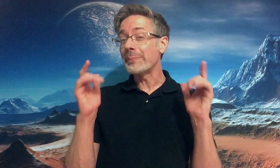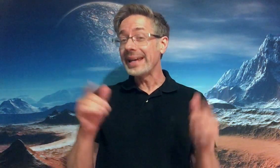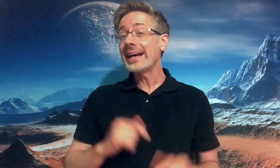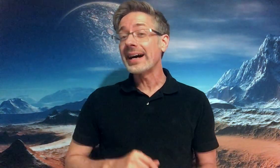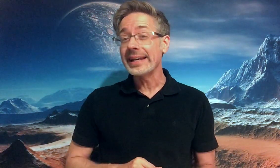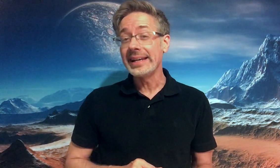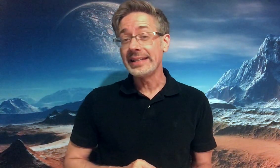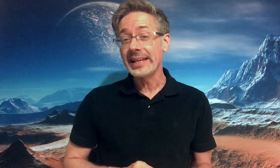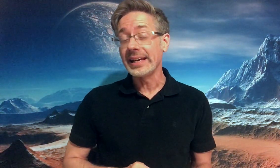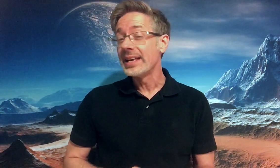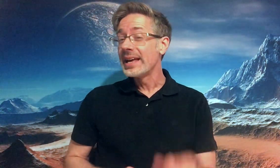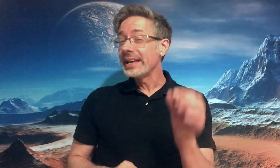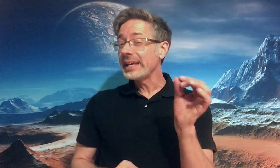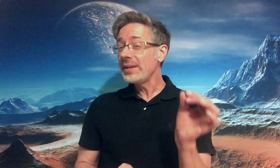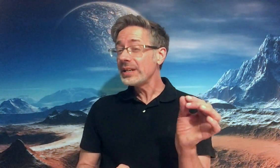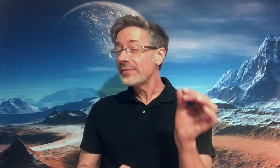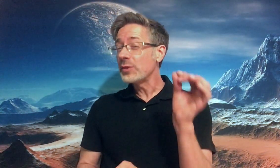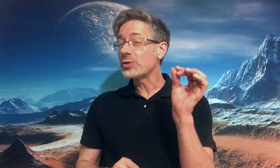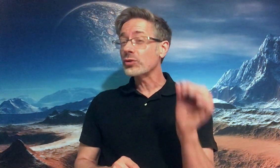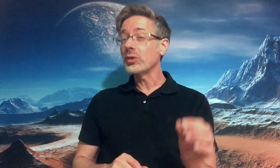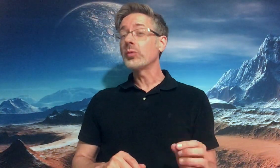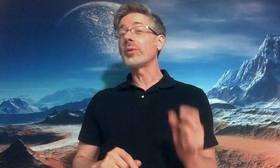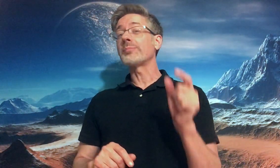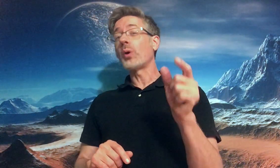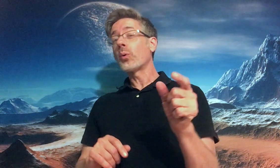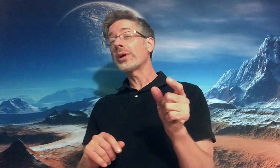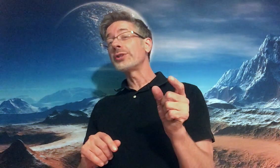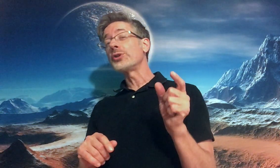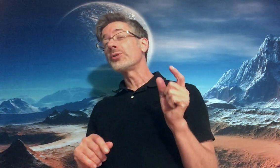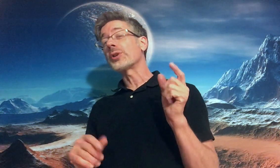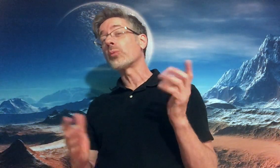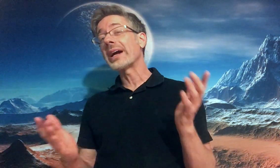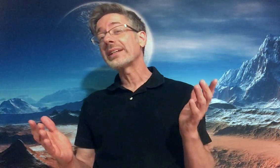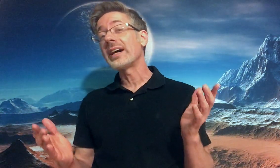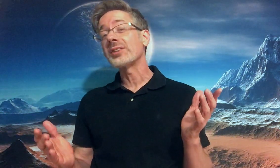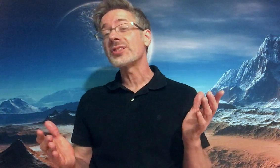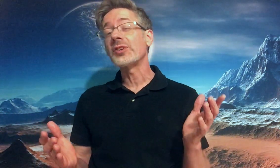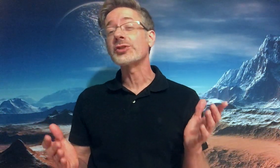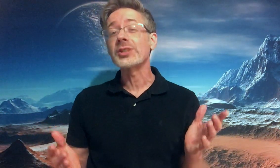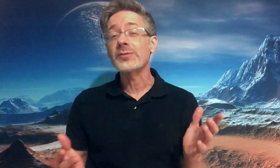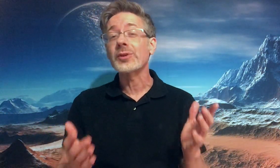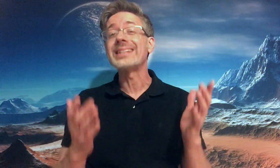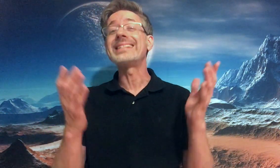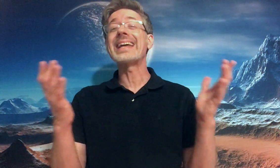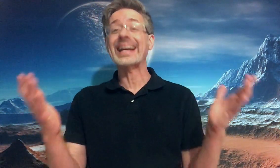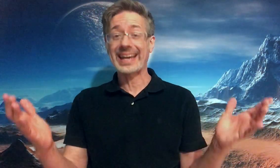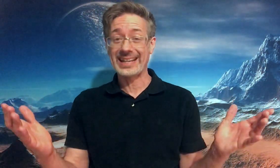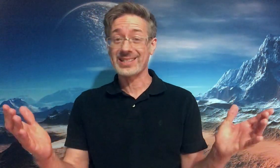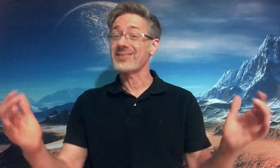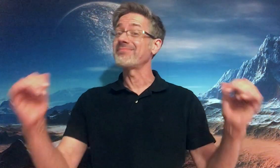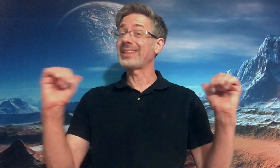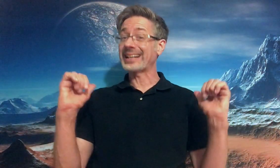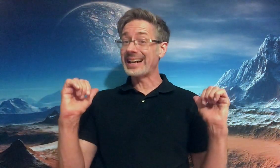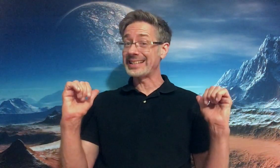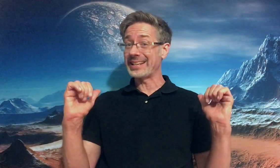PIED, even if you've struggled with porn-induced erectile dysfunction for decades, like I did.